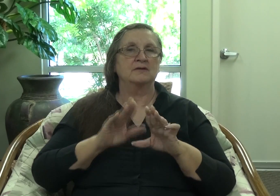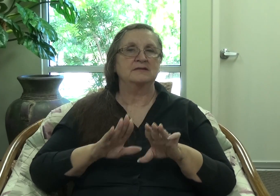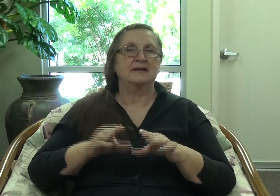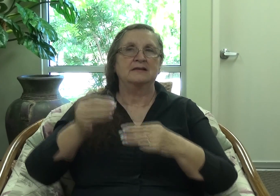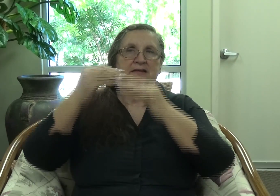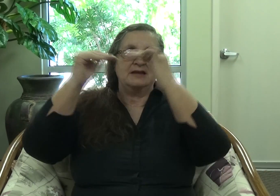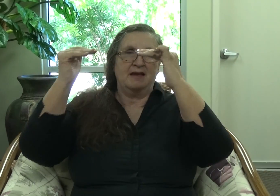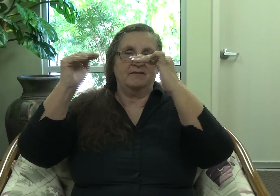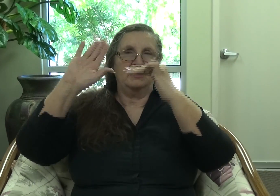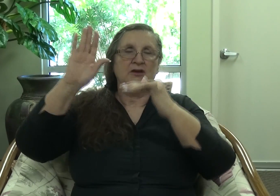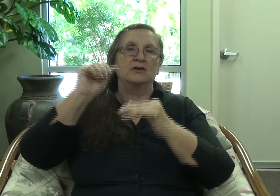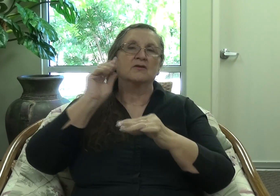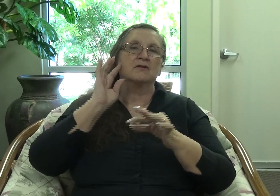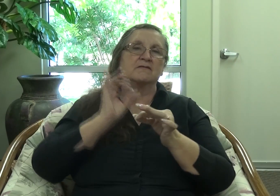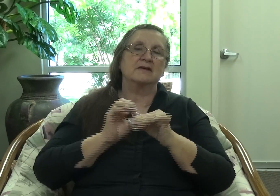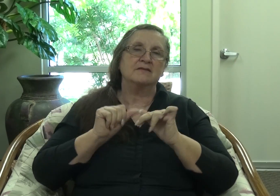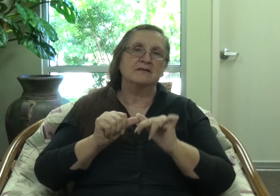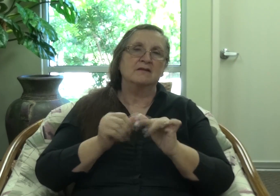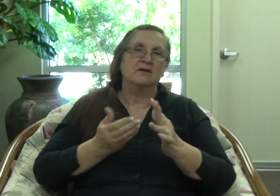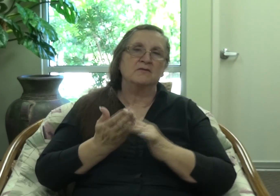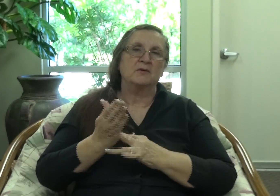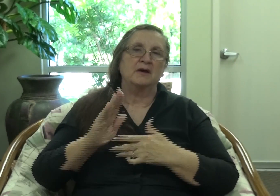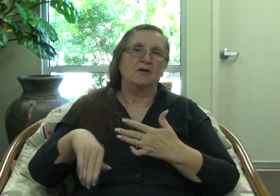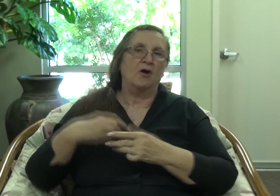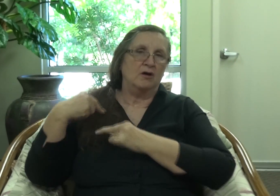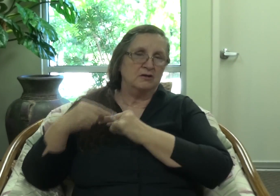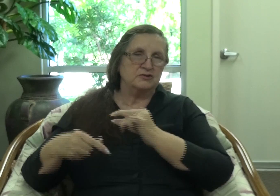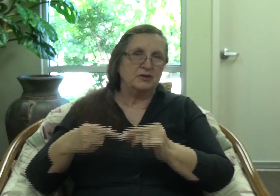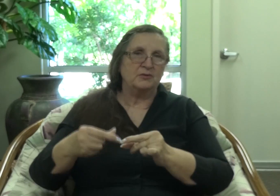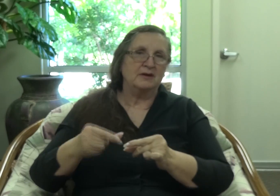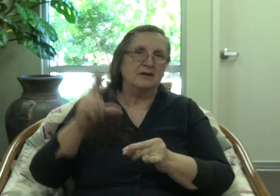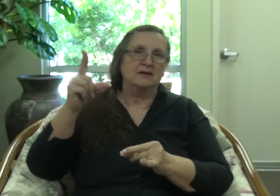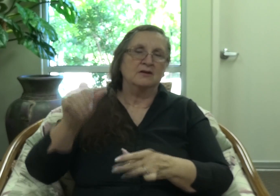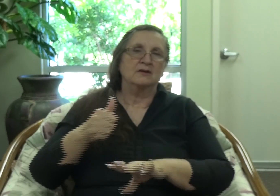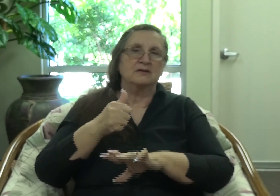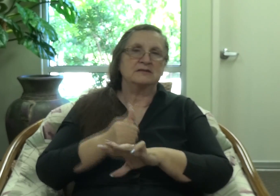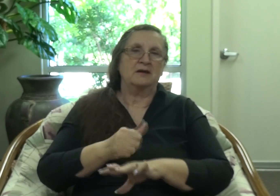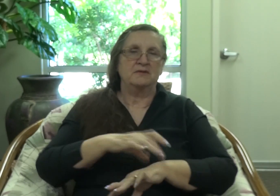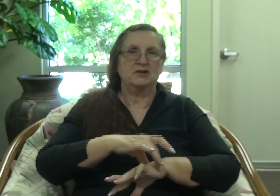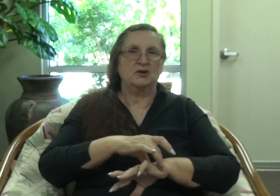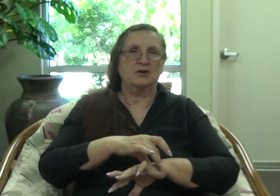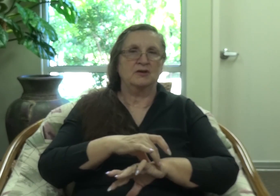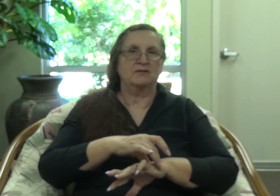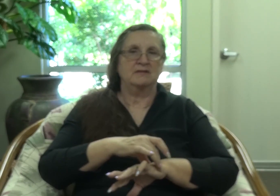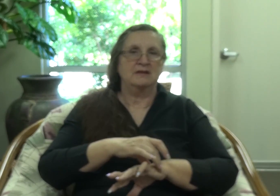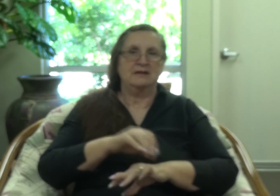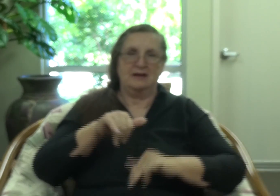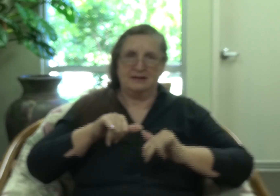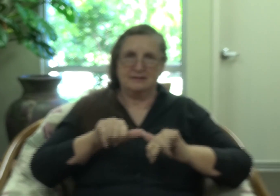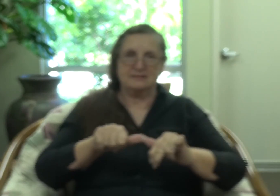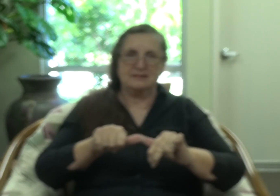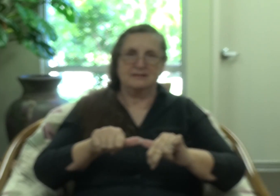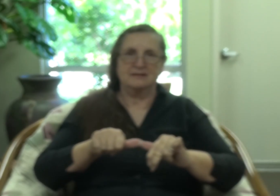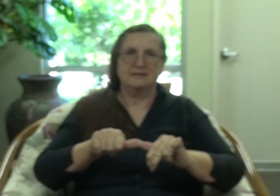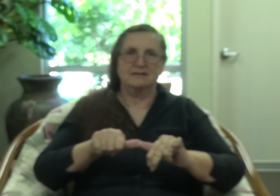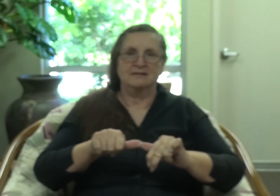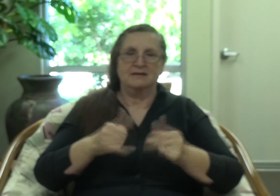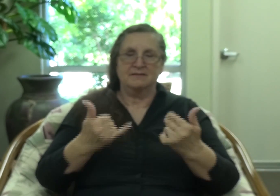Your faithfulness continues throughout all generations. You established the earth and it stands. They stand this day according to your